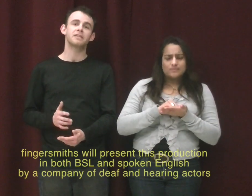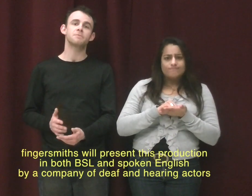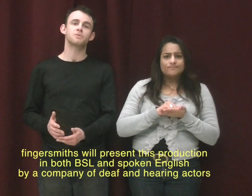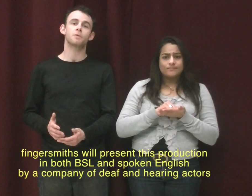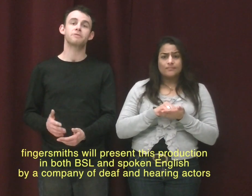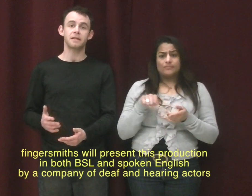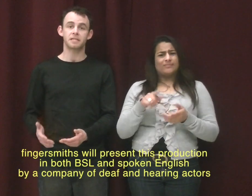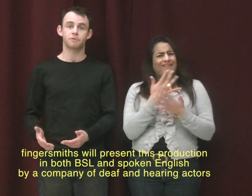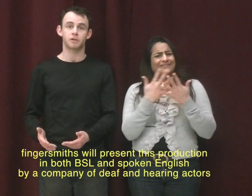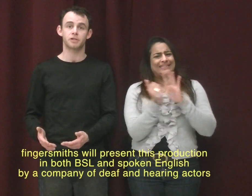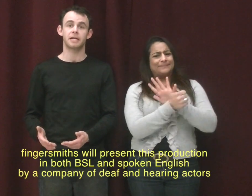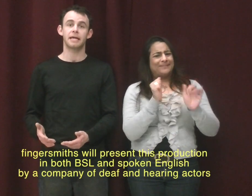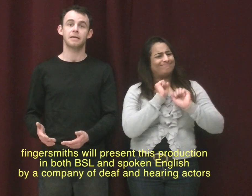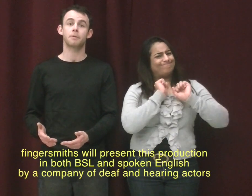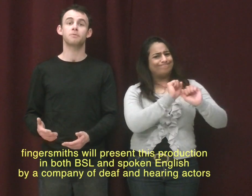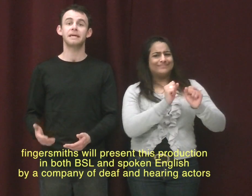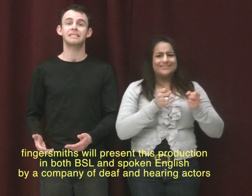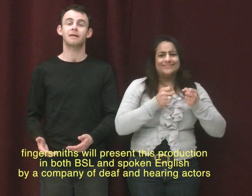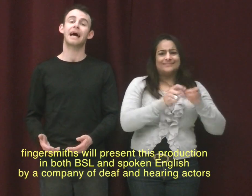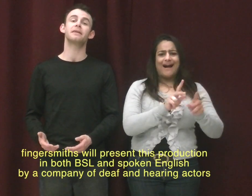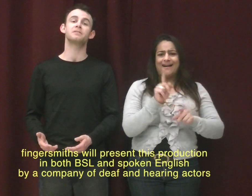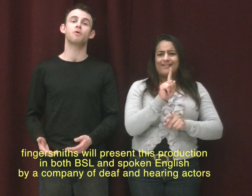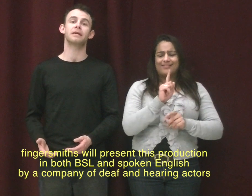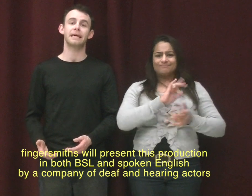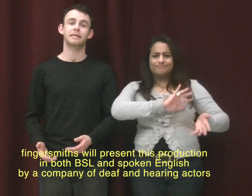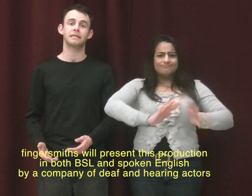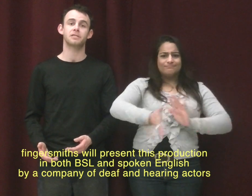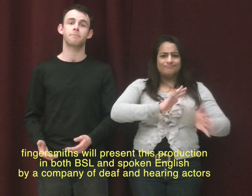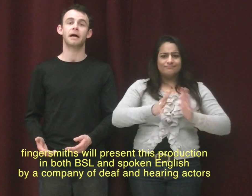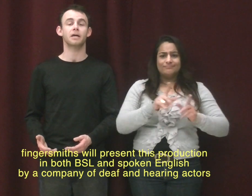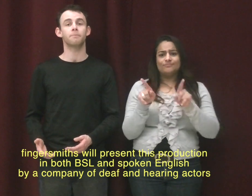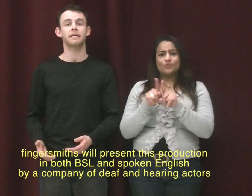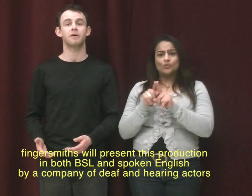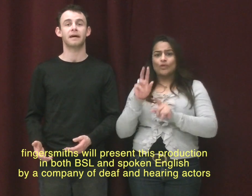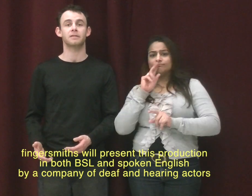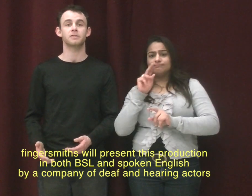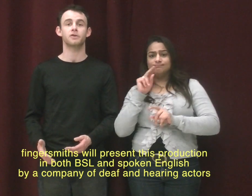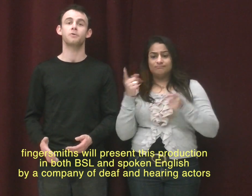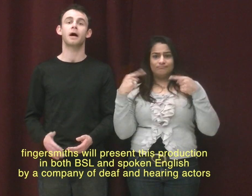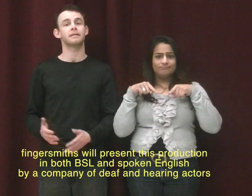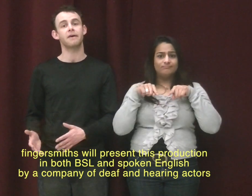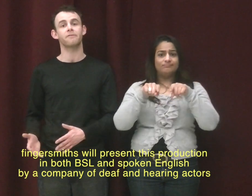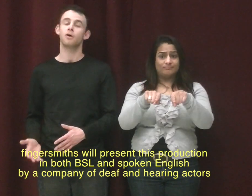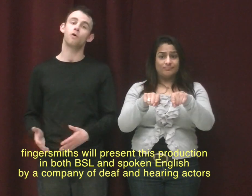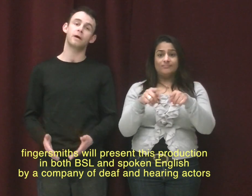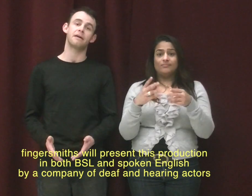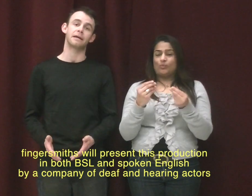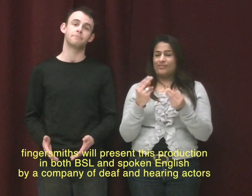Fingersmiths will present this production in both BSL and in spoken English by a company of actors who are deaf or hearing.